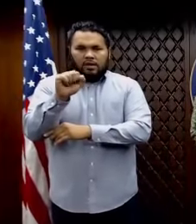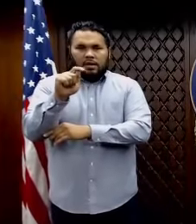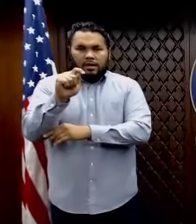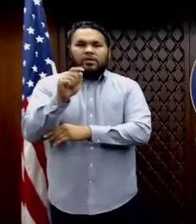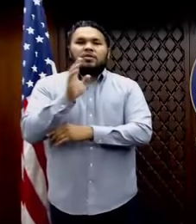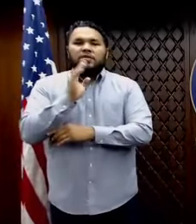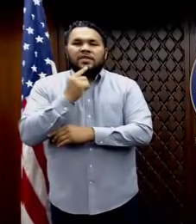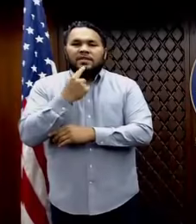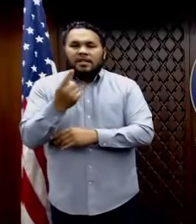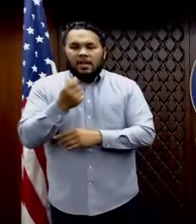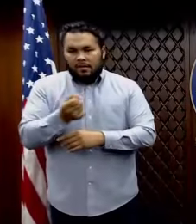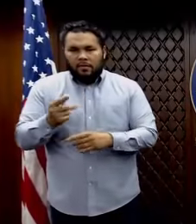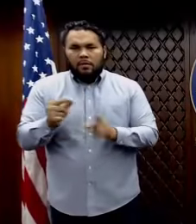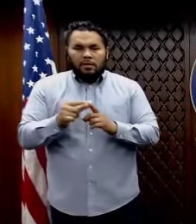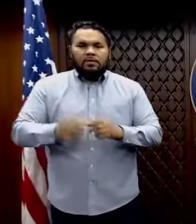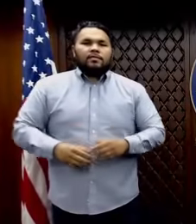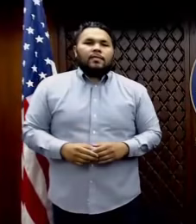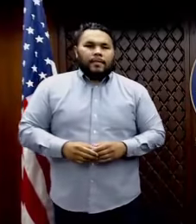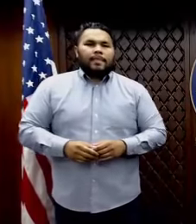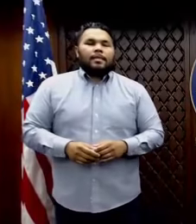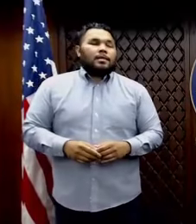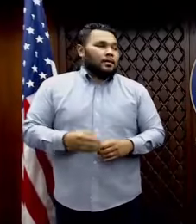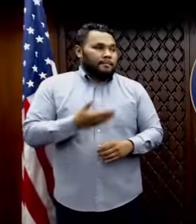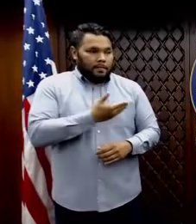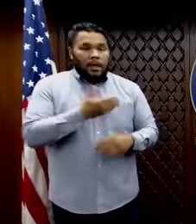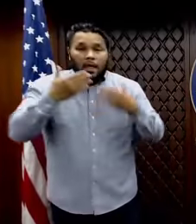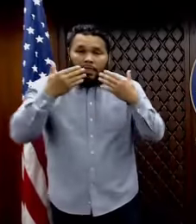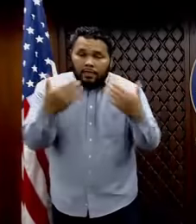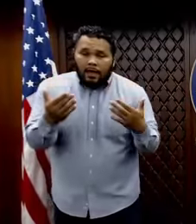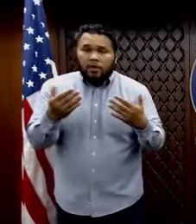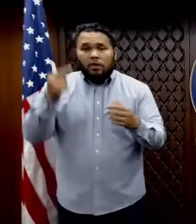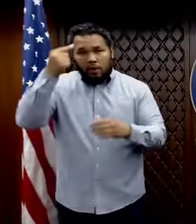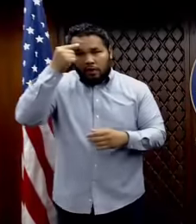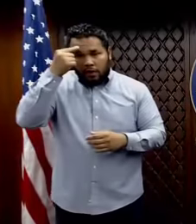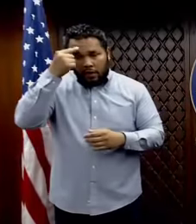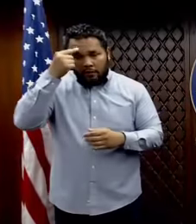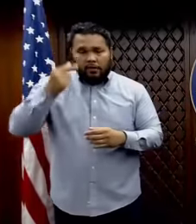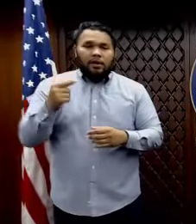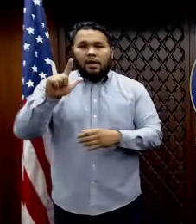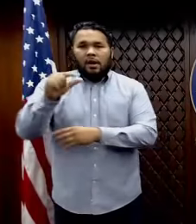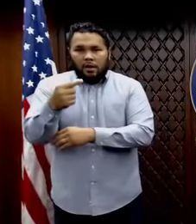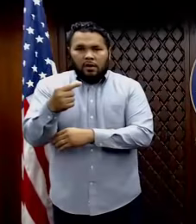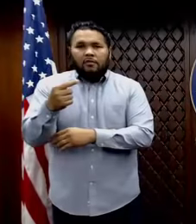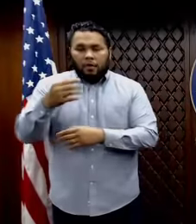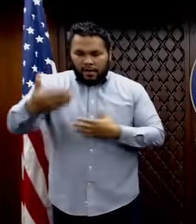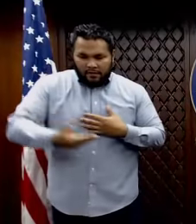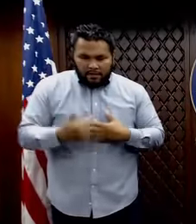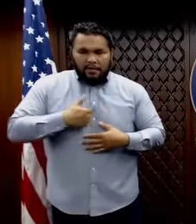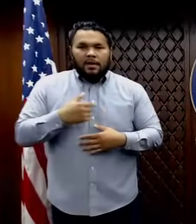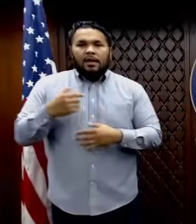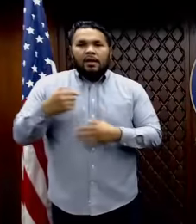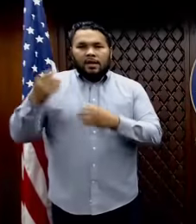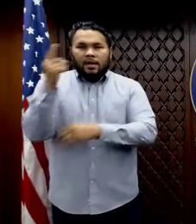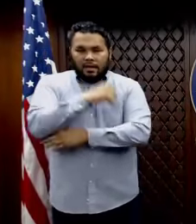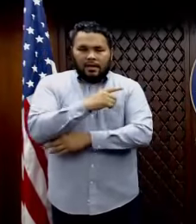Thank you, Governor Leanne Guerrero for inviting me here today. First, I would like to thank you and your staff publicly for the leadership,